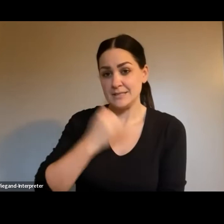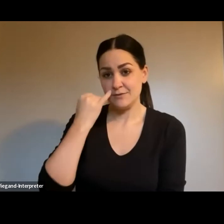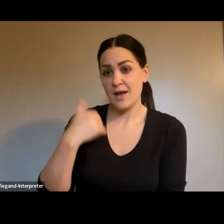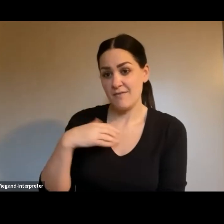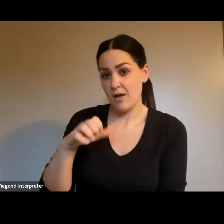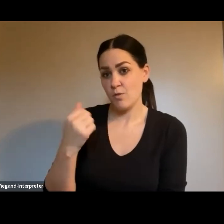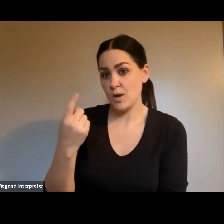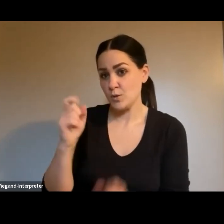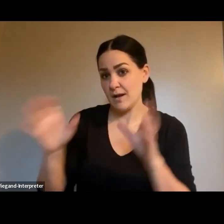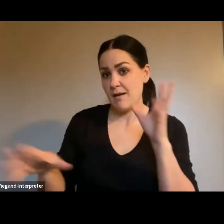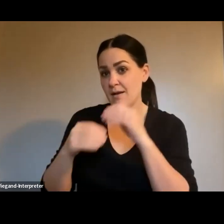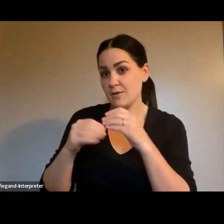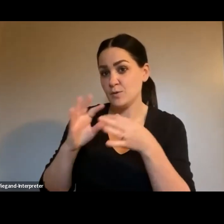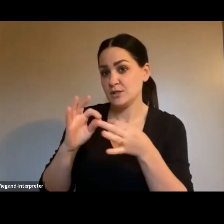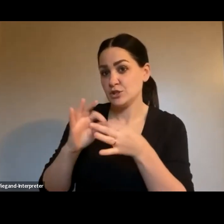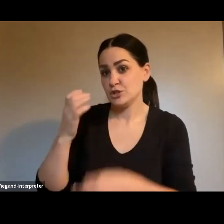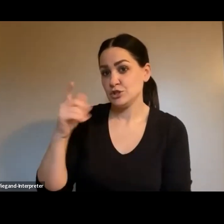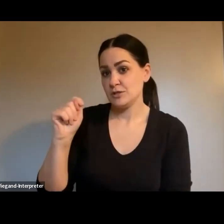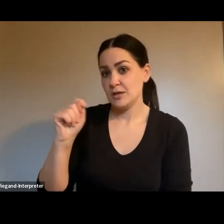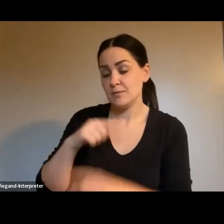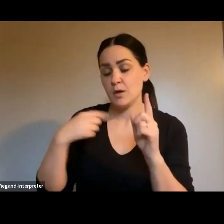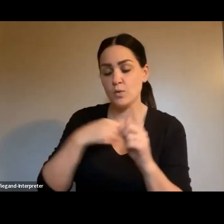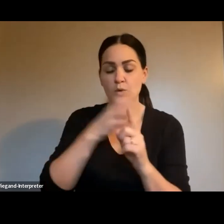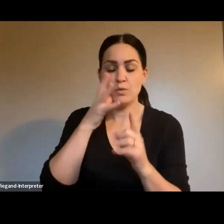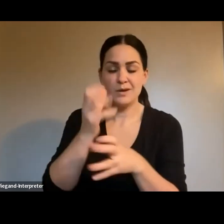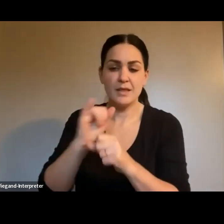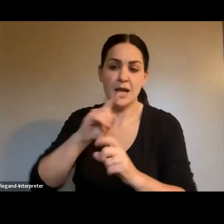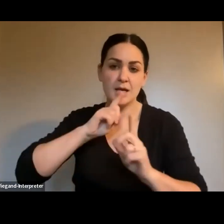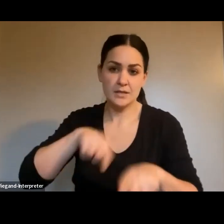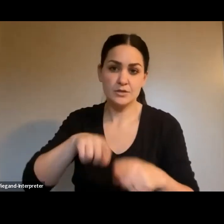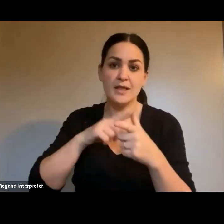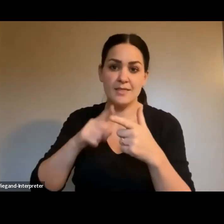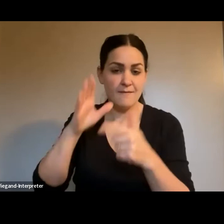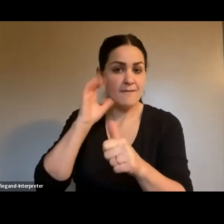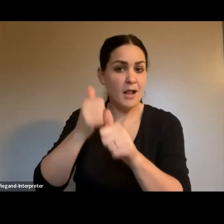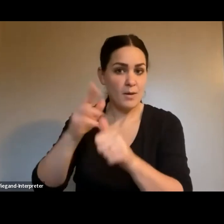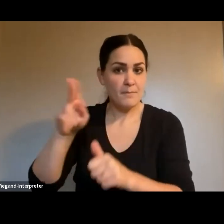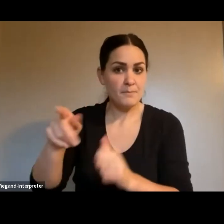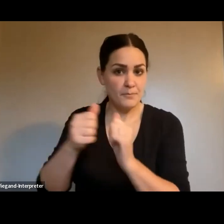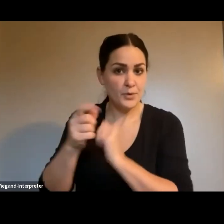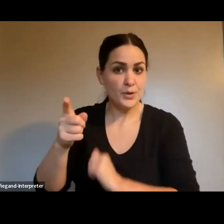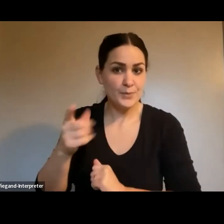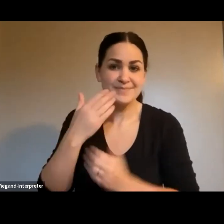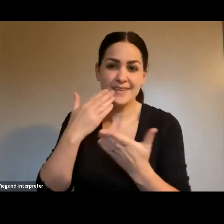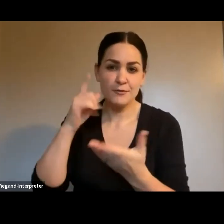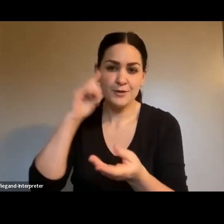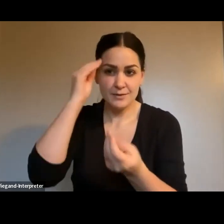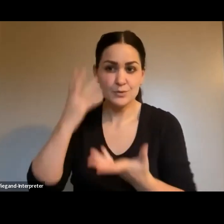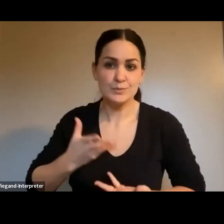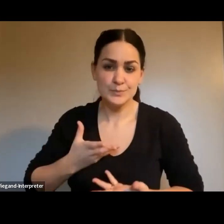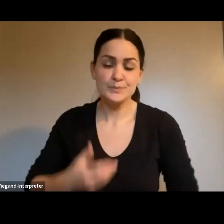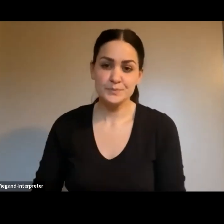we will, we will get those answered for you and we'll follow back up. Thank you for bringing that to our attention. Yeah.